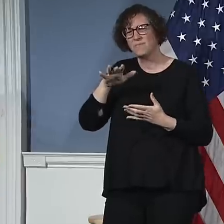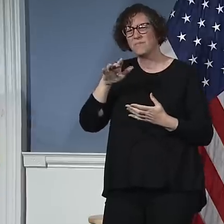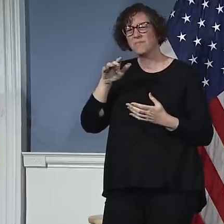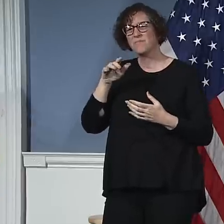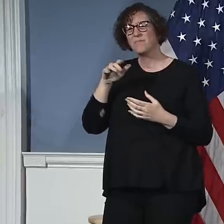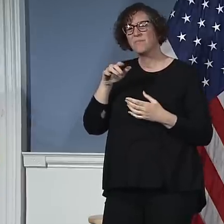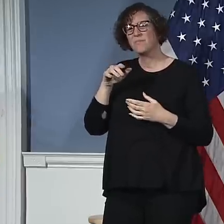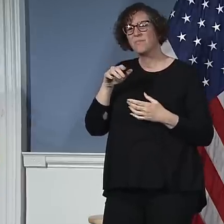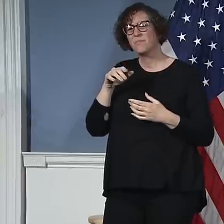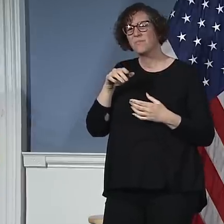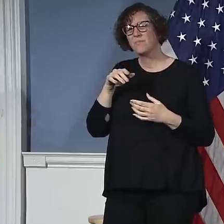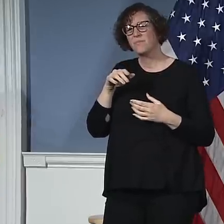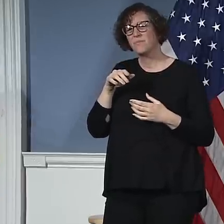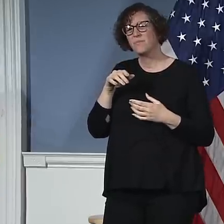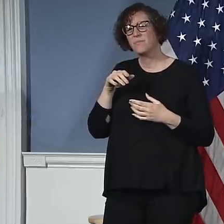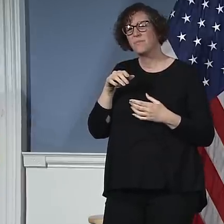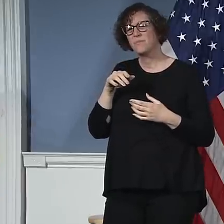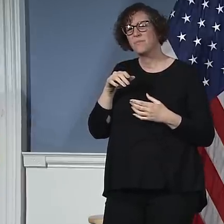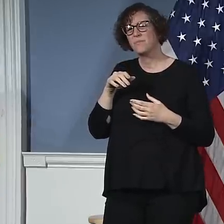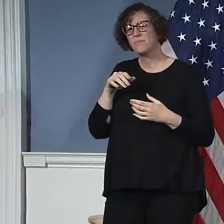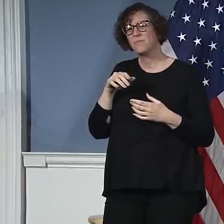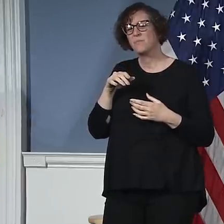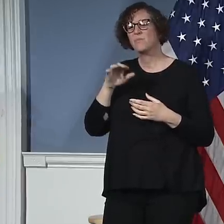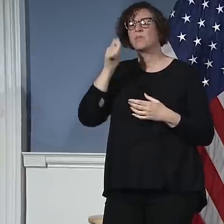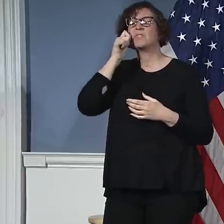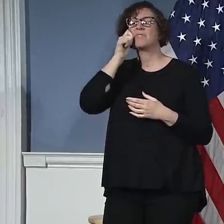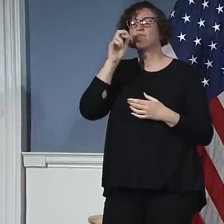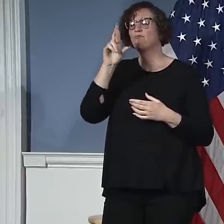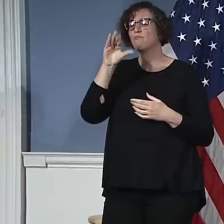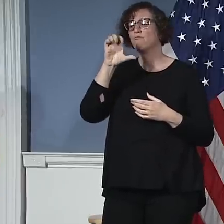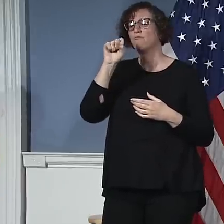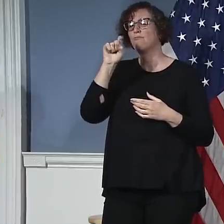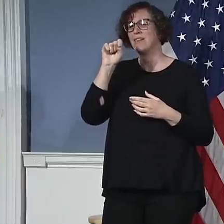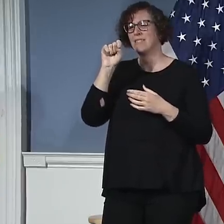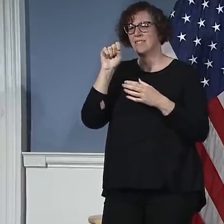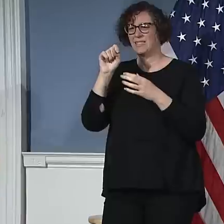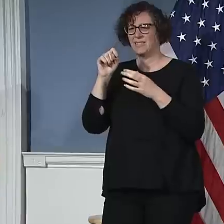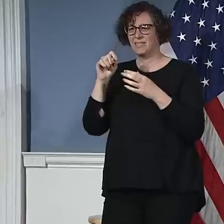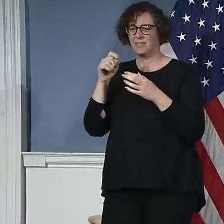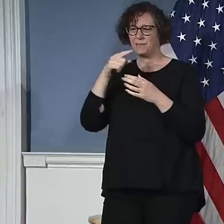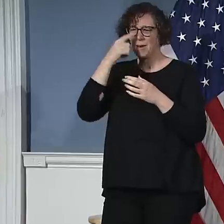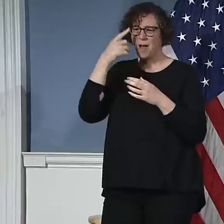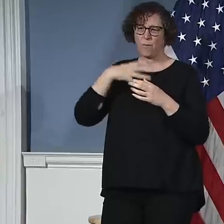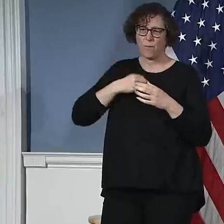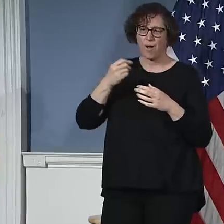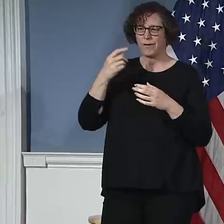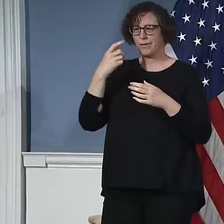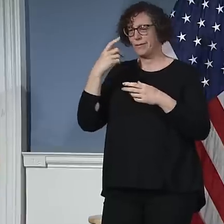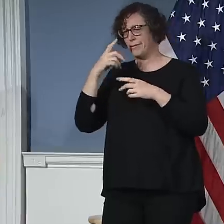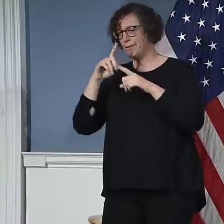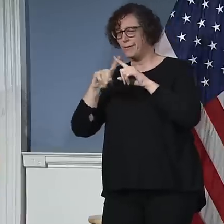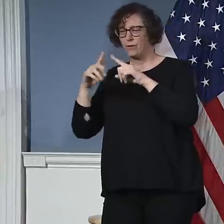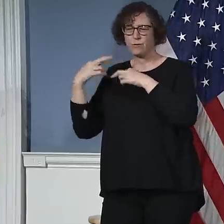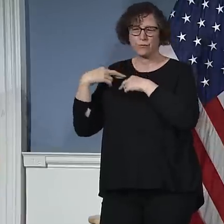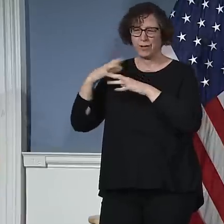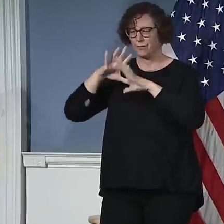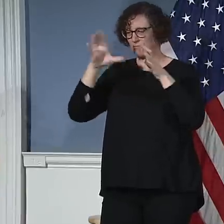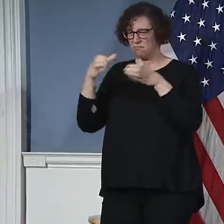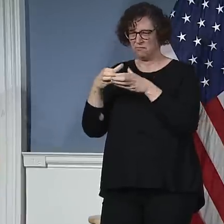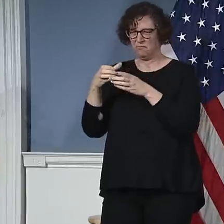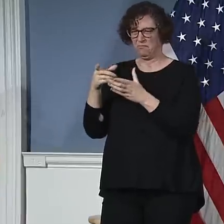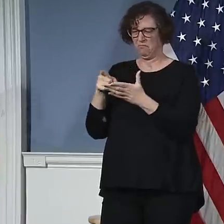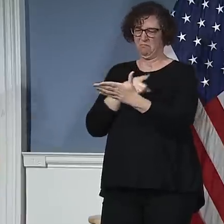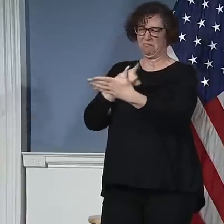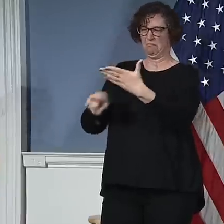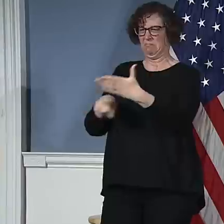of discrimination that are clearly illegal. We've seen that in a number of areas, but particularly in recent weeks directed at